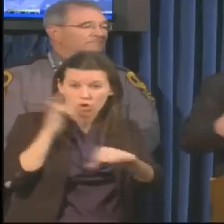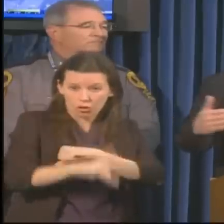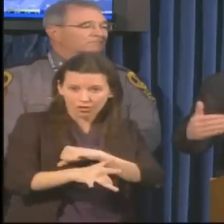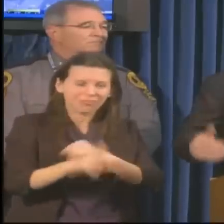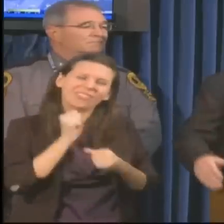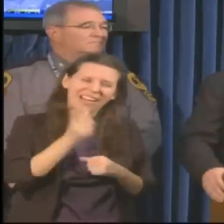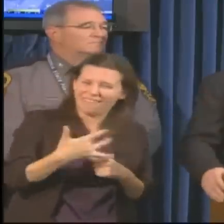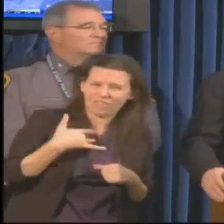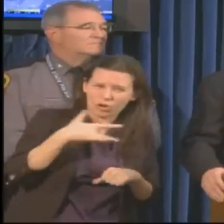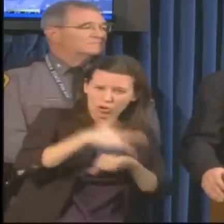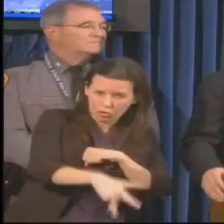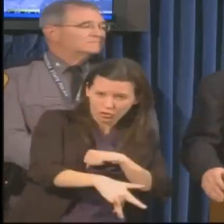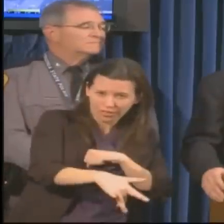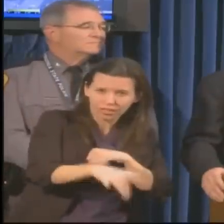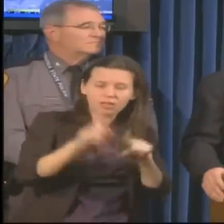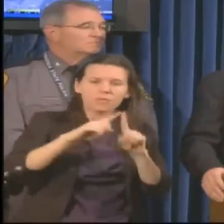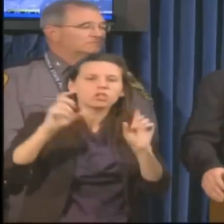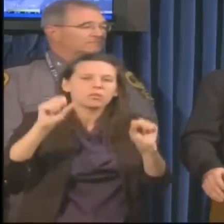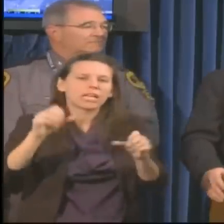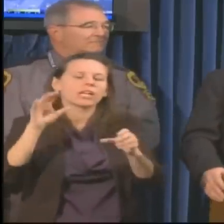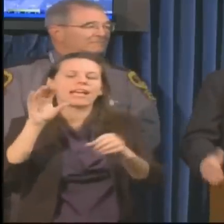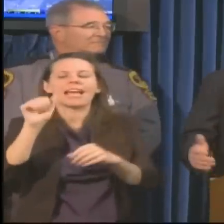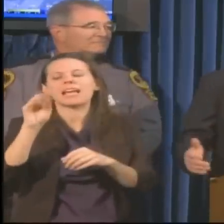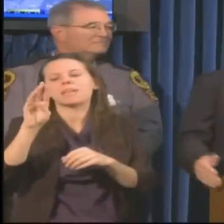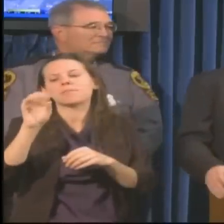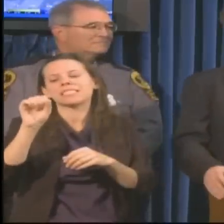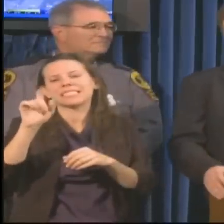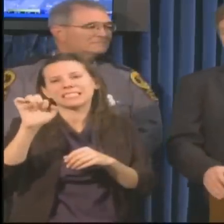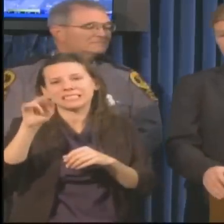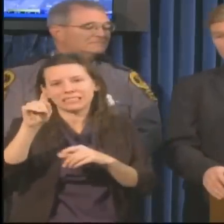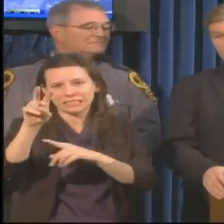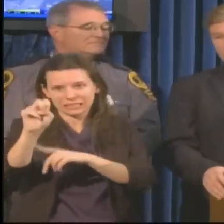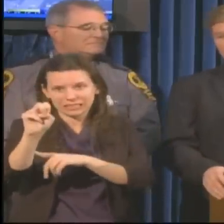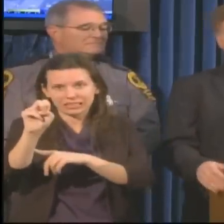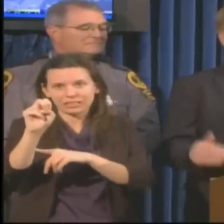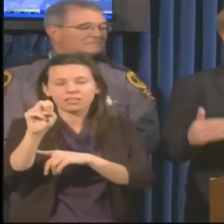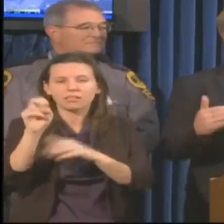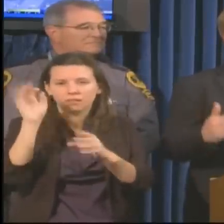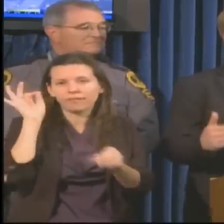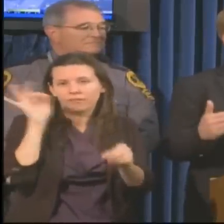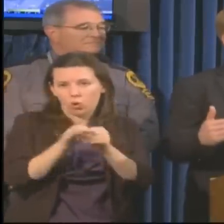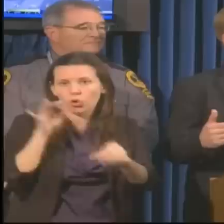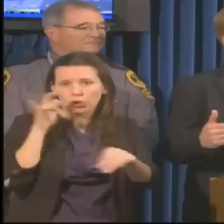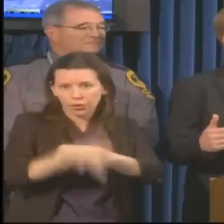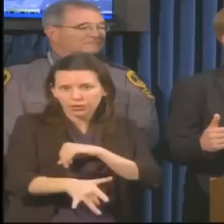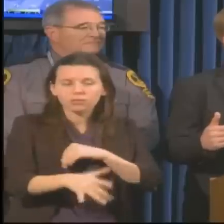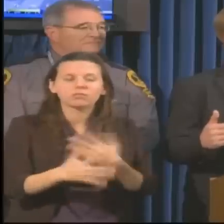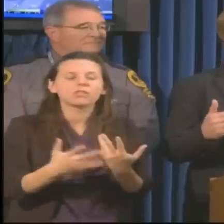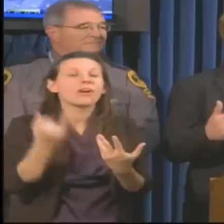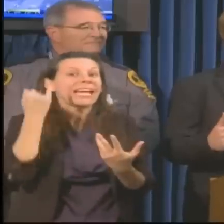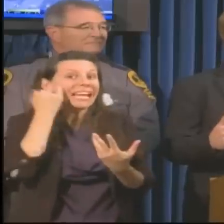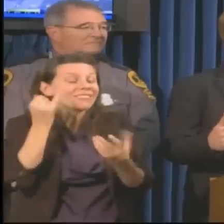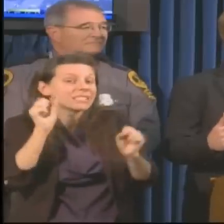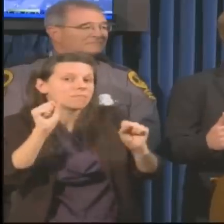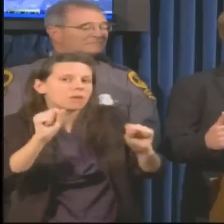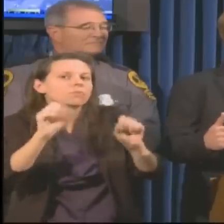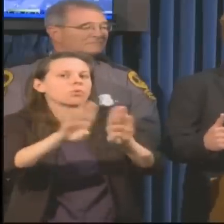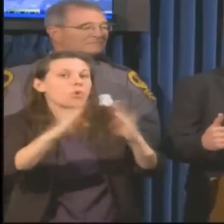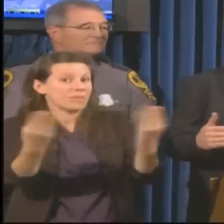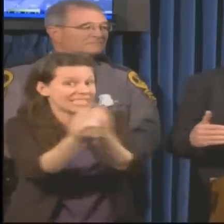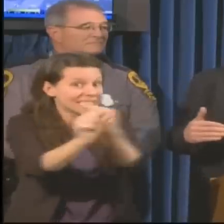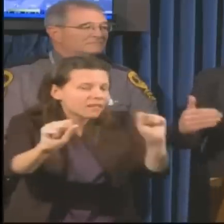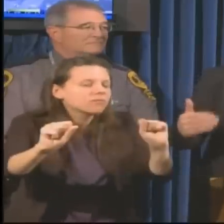early voting, but we have a lot of people that take advantage of that. And to the maximum degree possible, if local registrar's offices are closed,